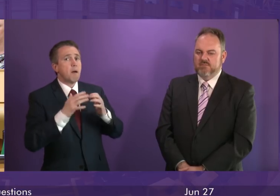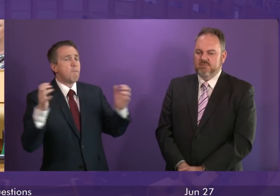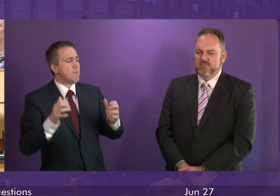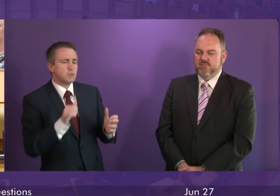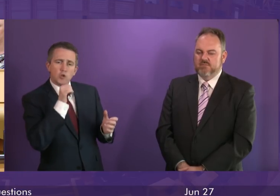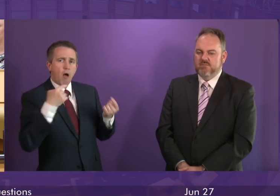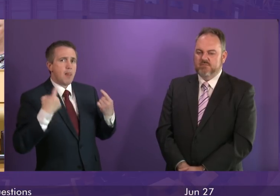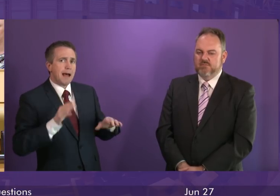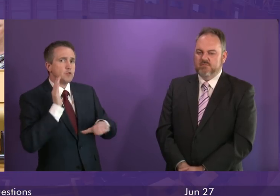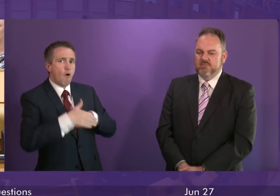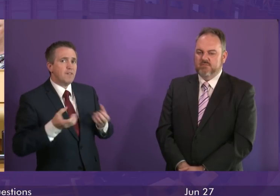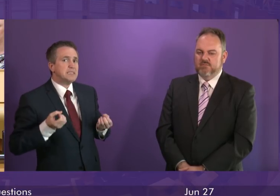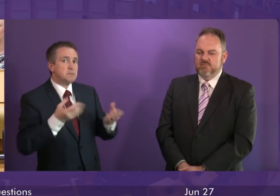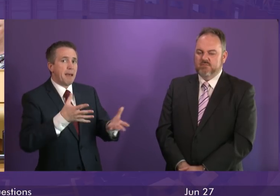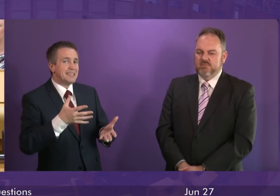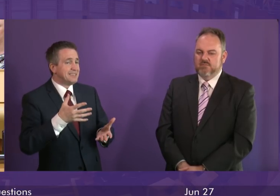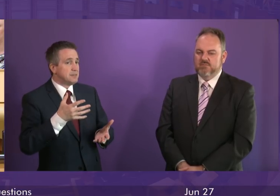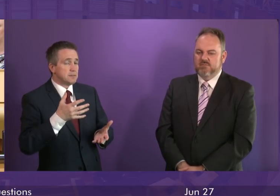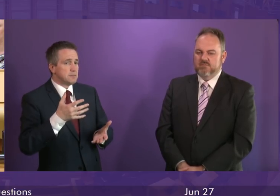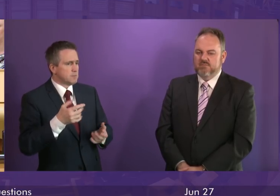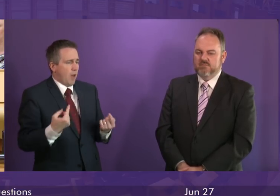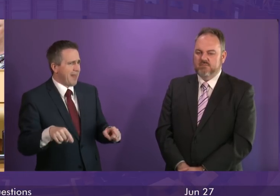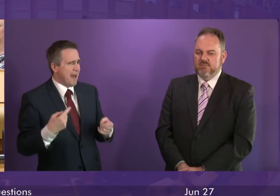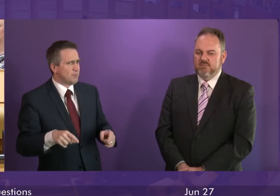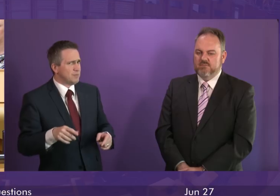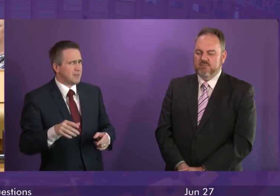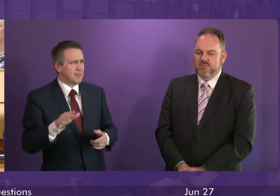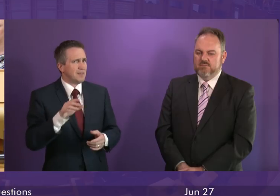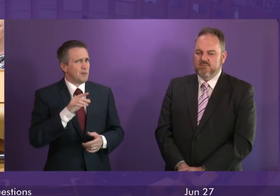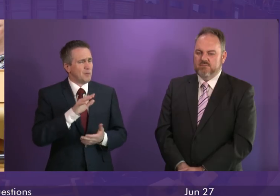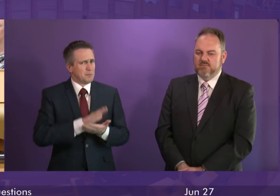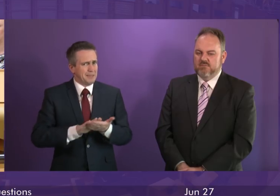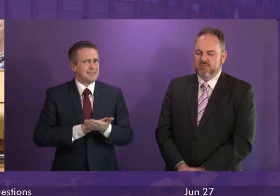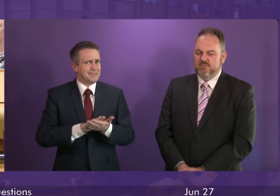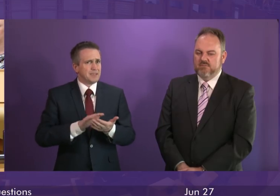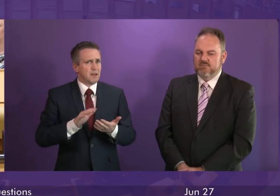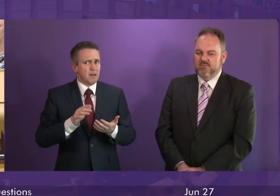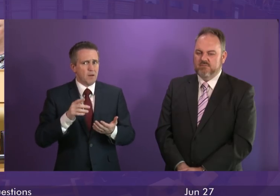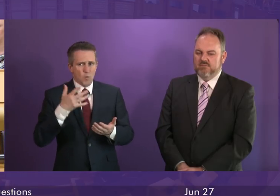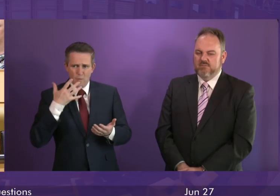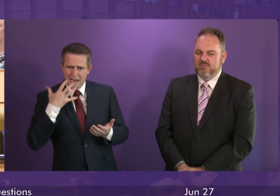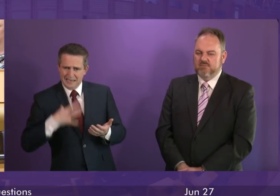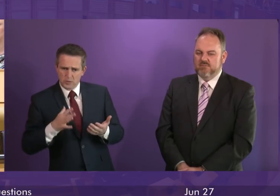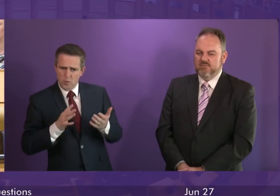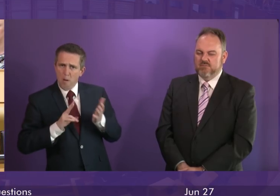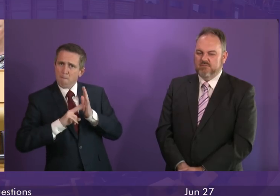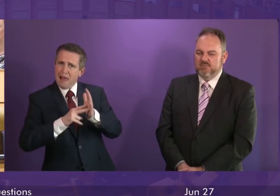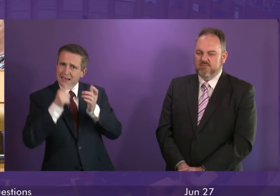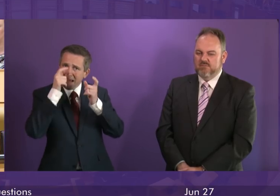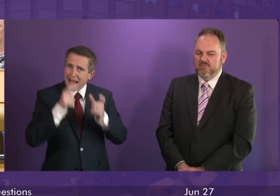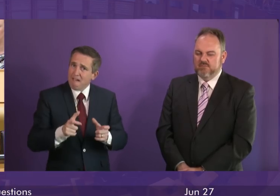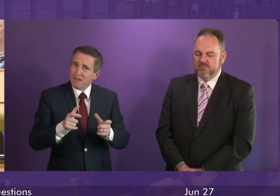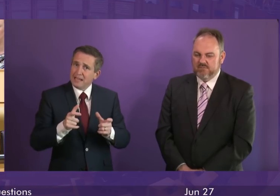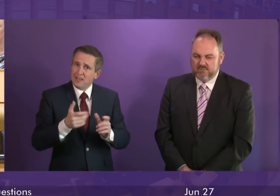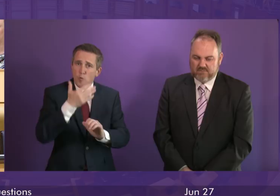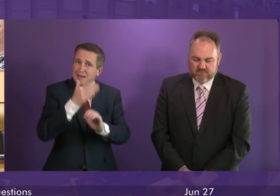overspend its budget, and I don't think it takes too much consideration to understand why we need to plan carefully to make sure